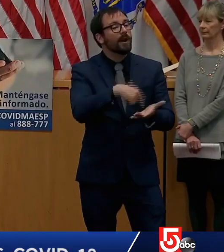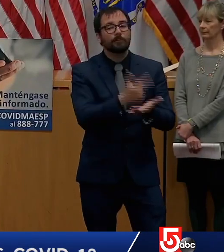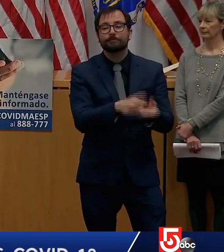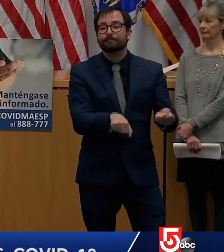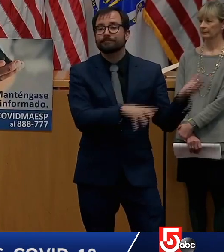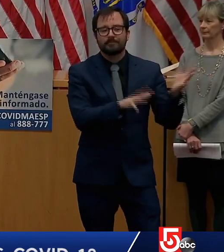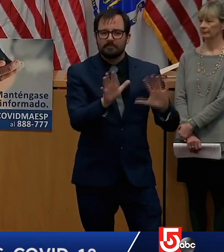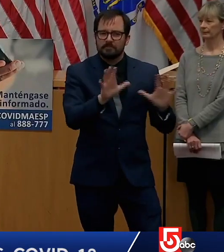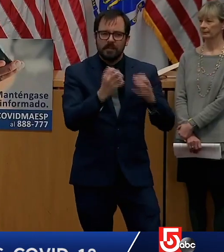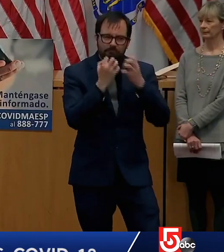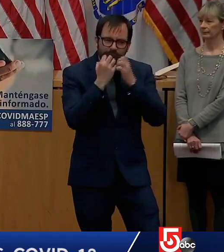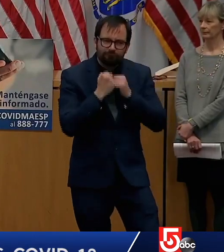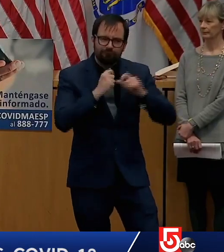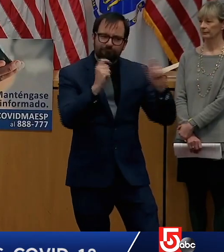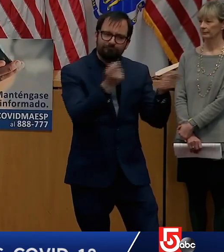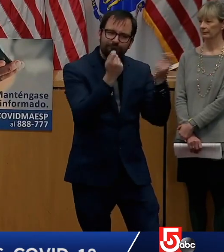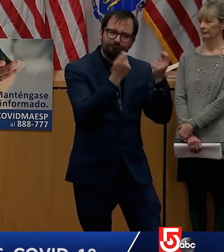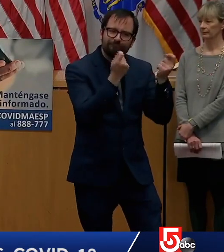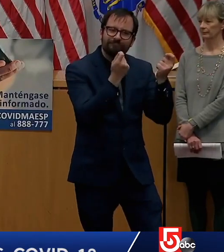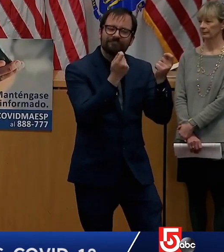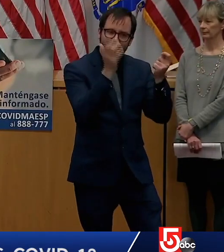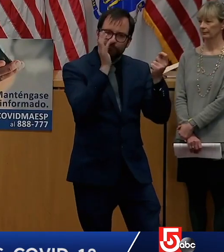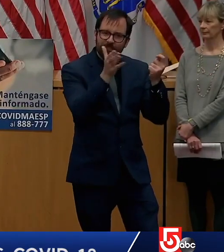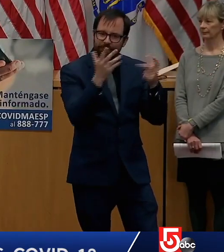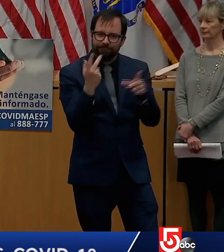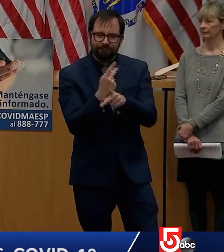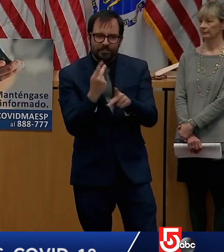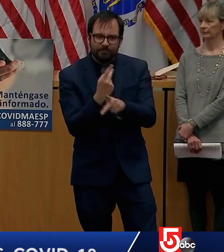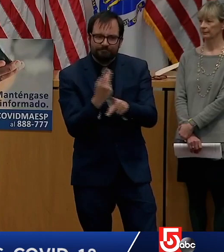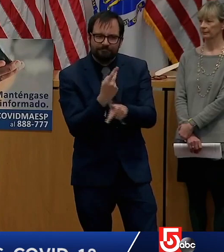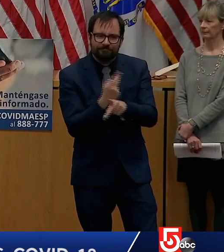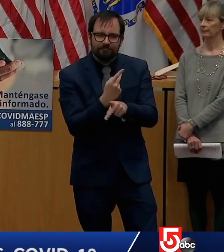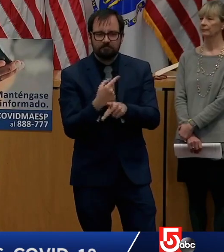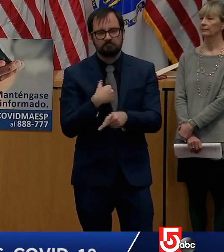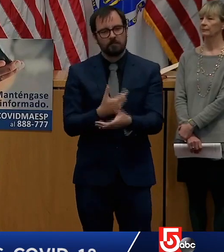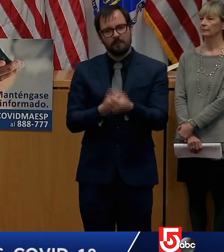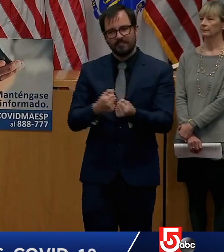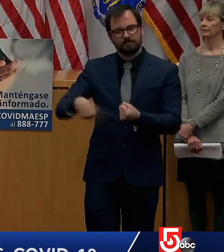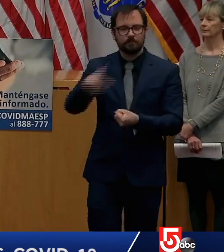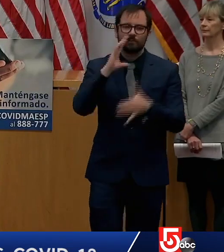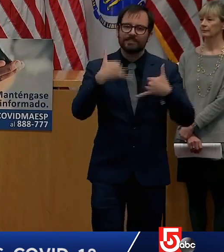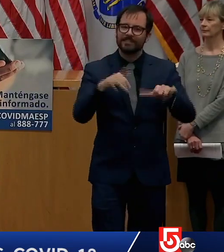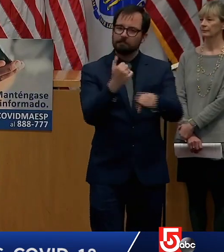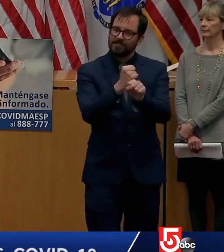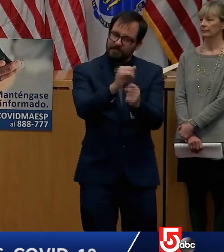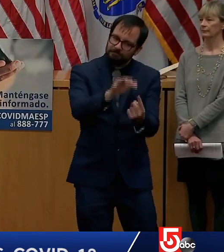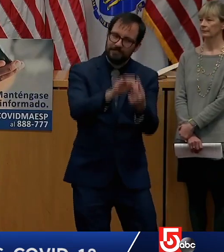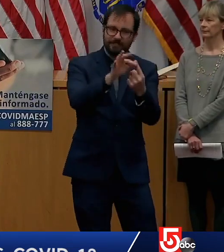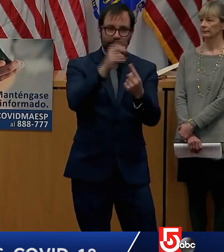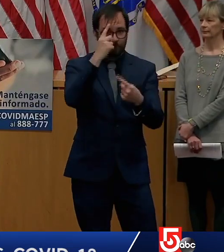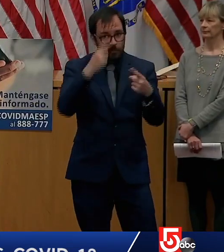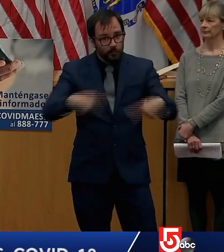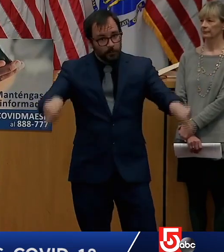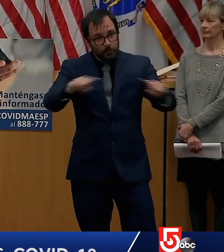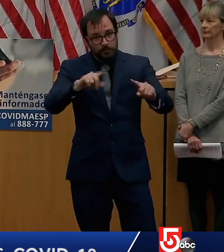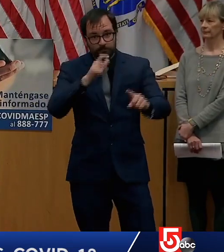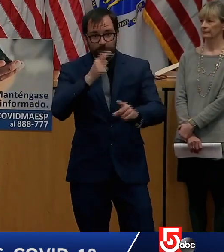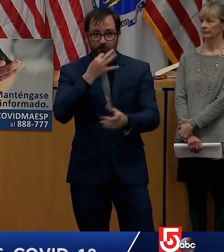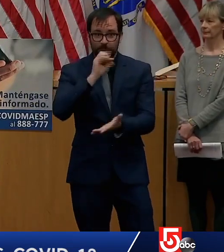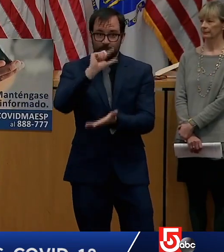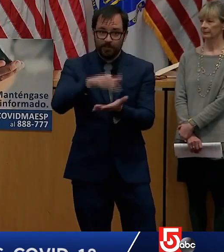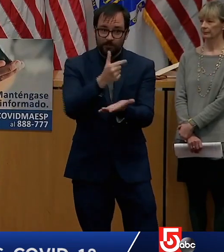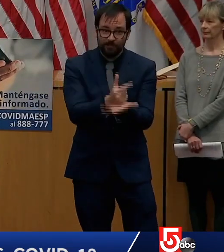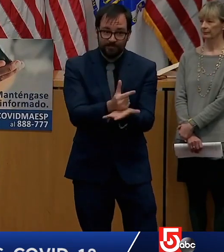the the many that helped the governor and our administration come to this decision today which is not an easy one